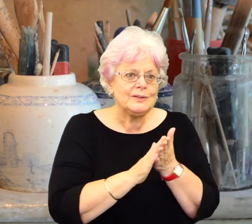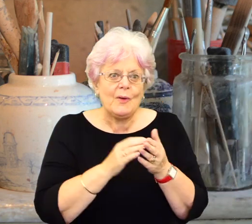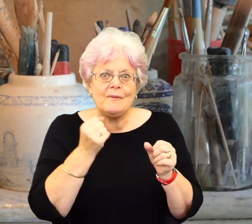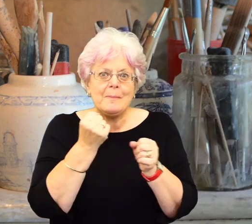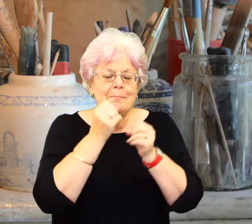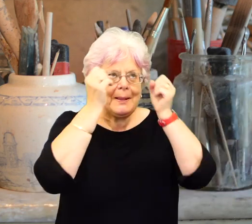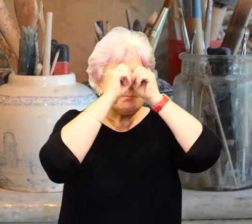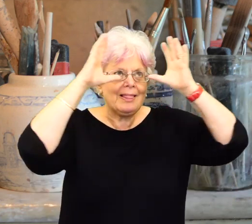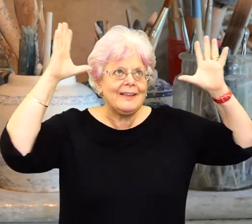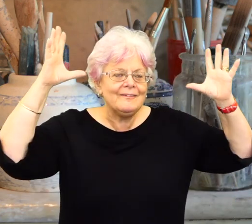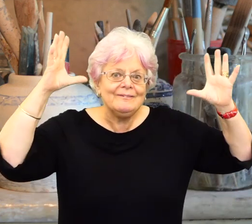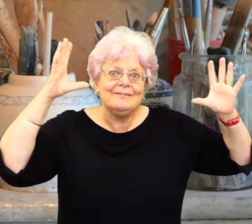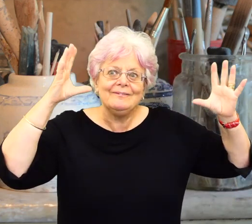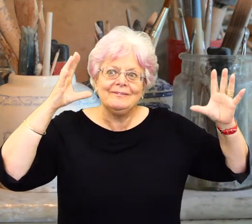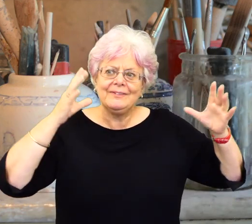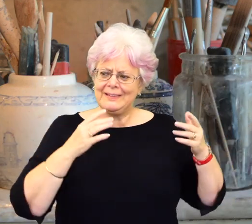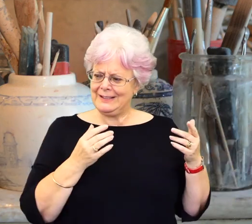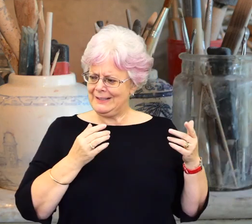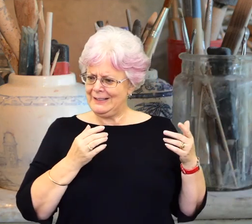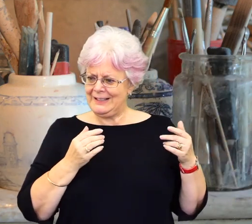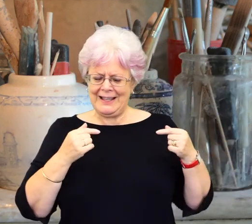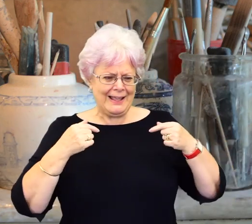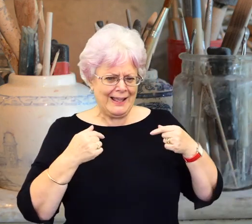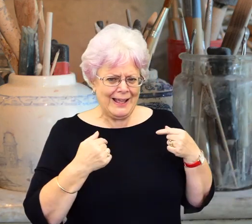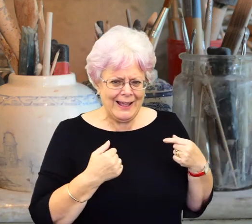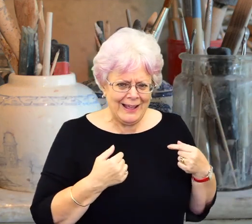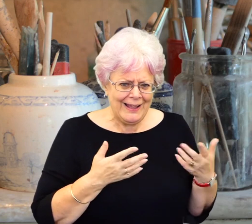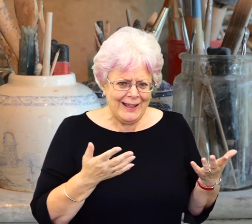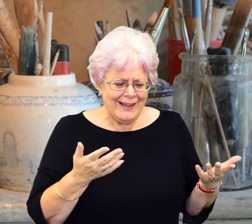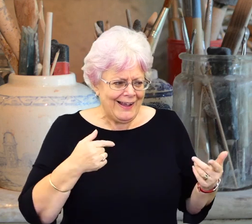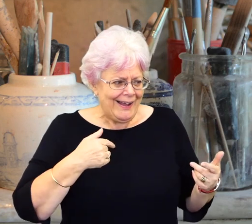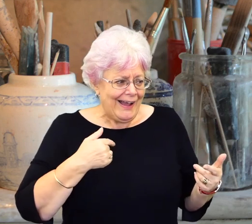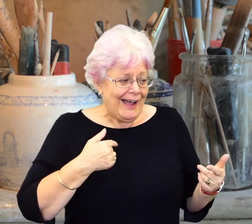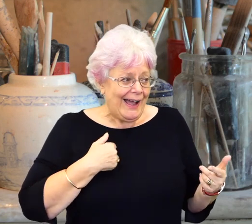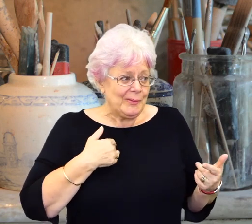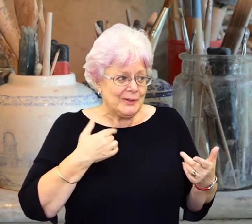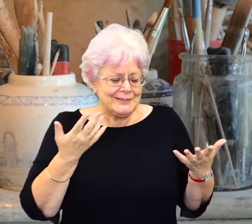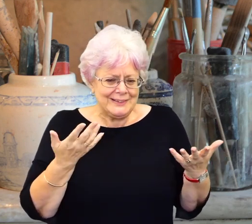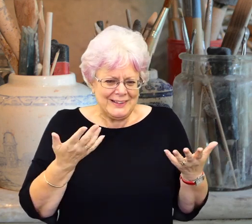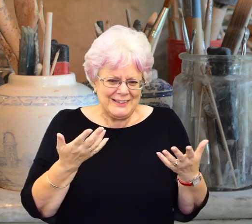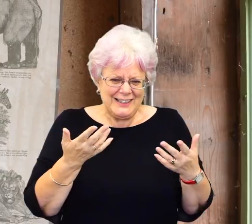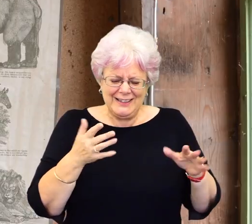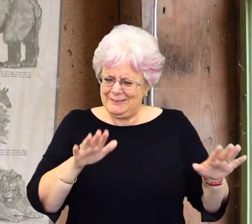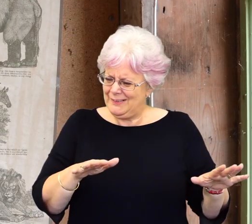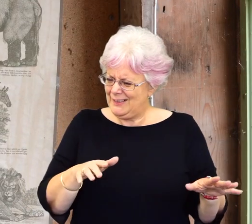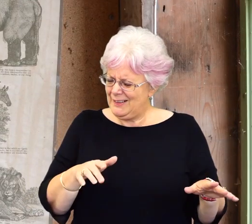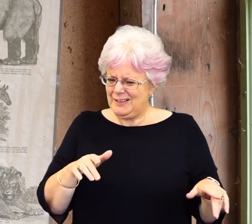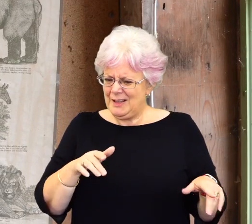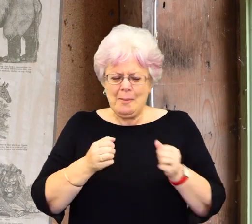be arguing because I would always be the, because it's my story. Yeah. I would make my role more interesting. So my sister would, my mother would say,